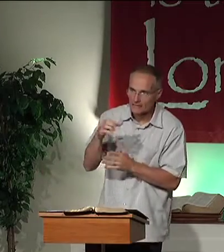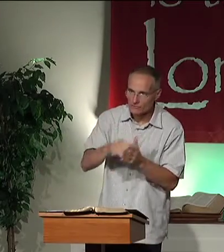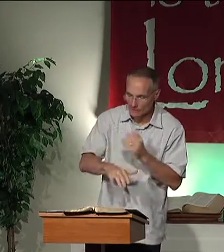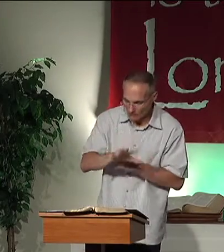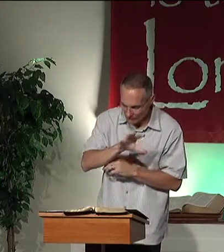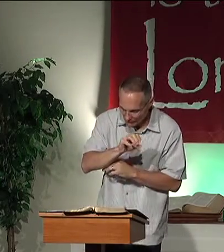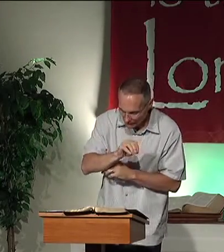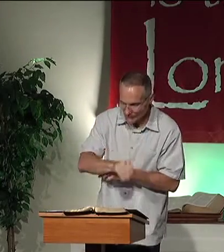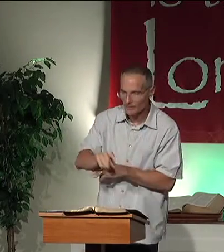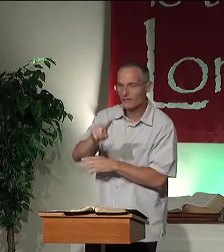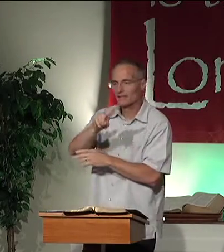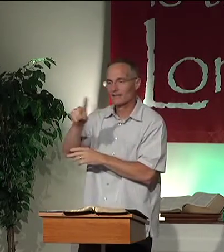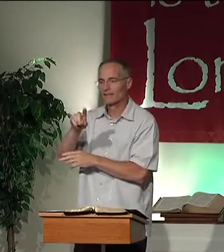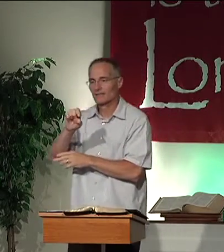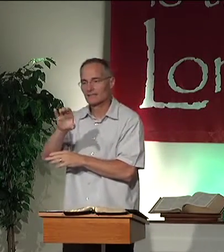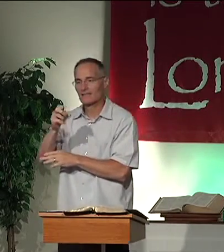Isaiah, chapter 50.